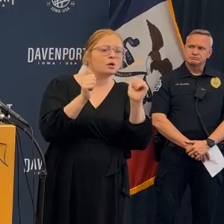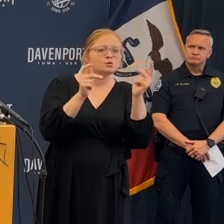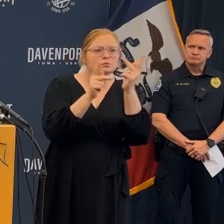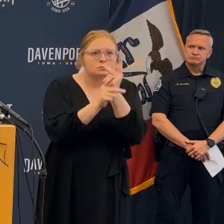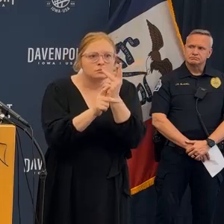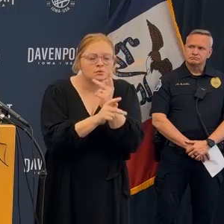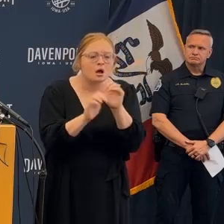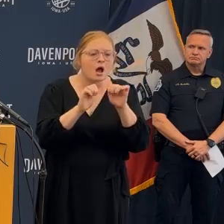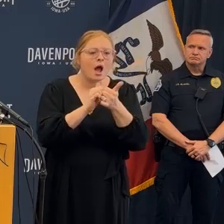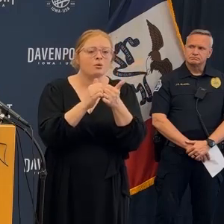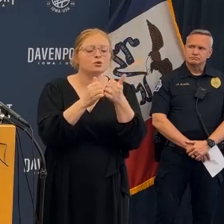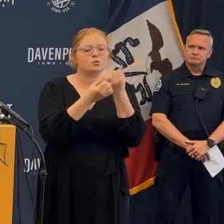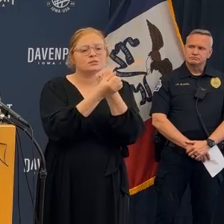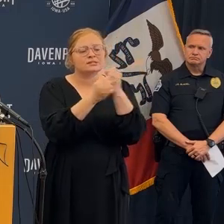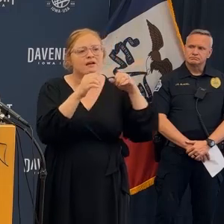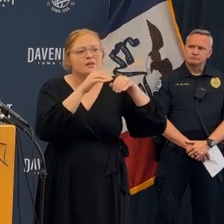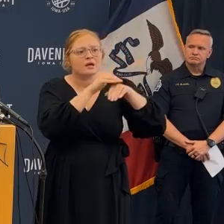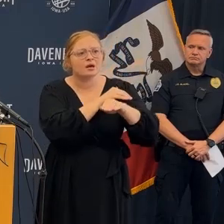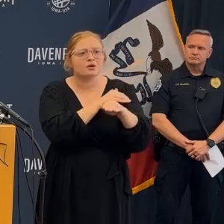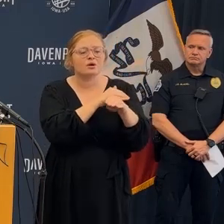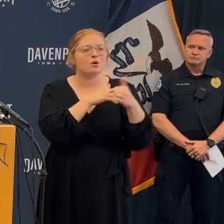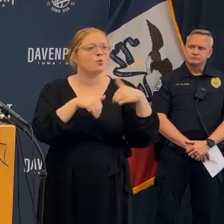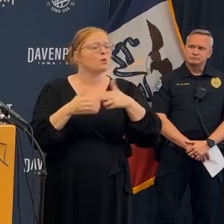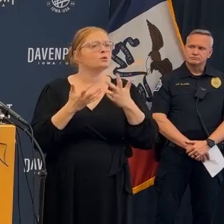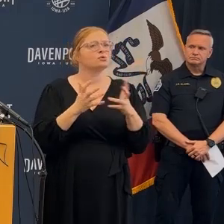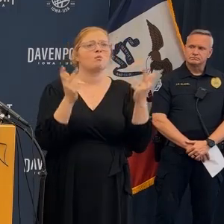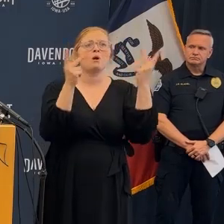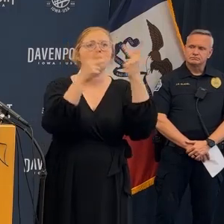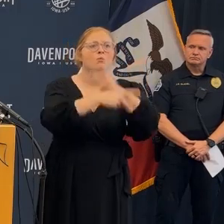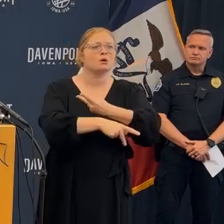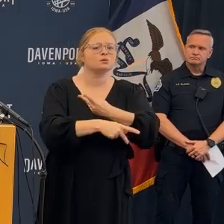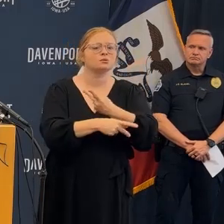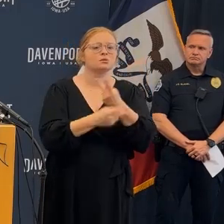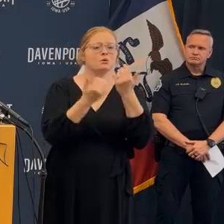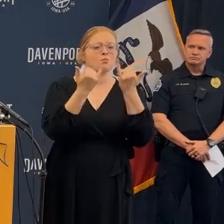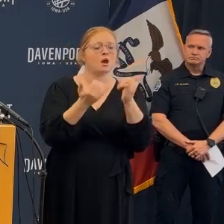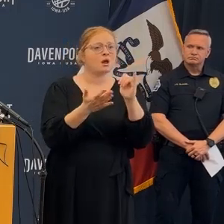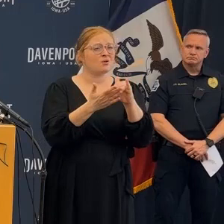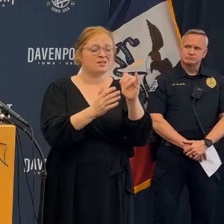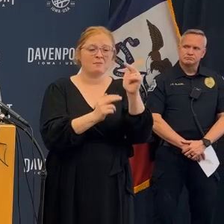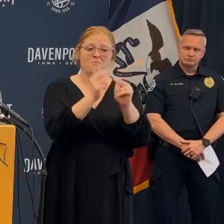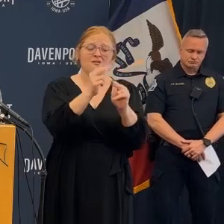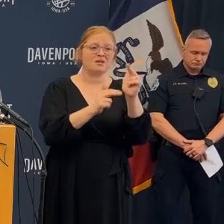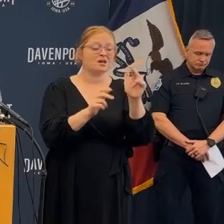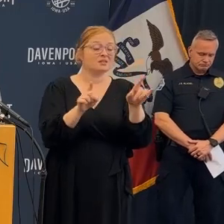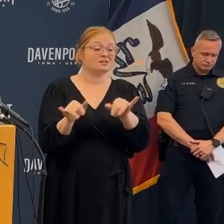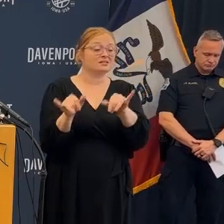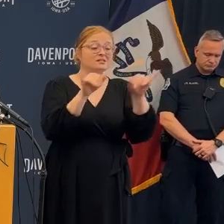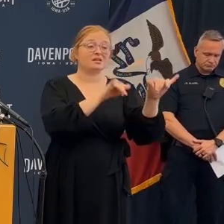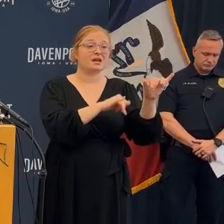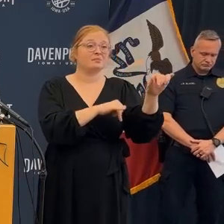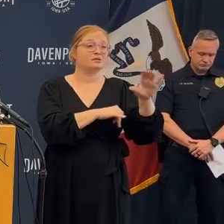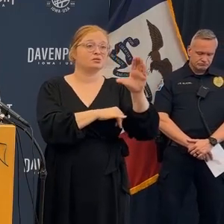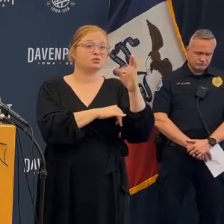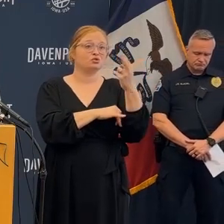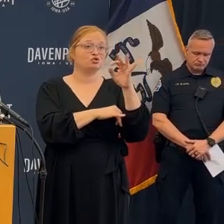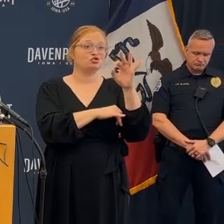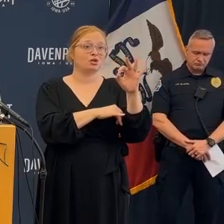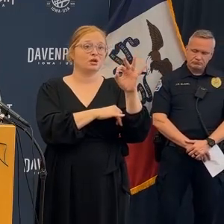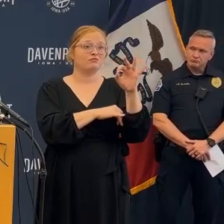reevaluate how safe we can be in order to get in there and not currently make the situation any worse. This building